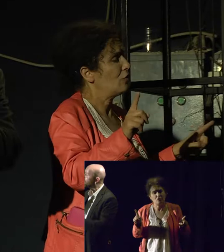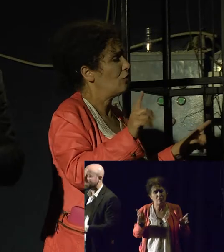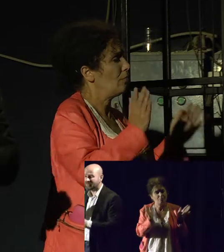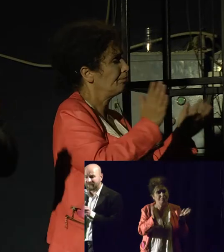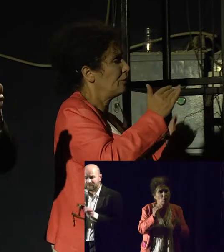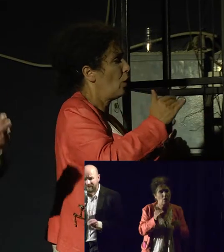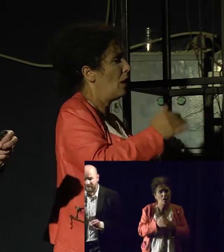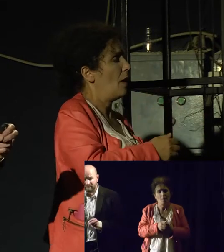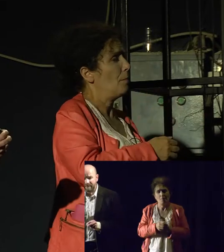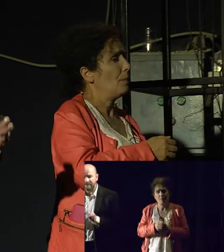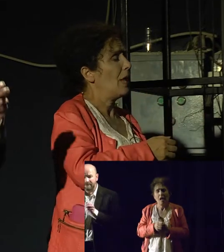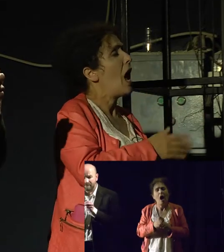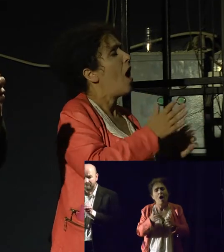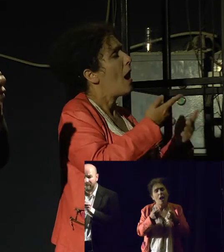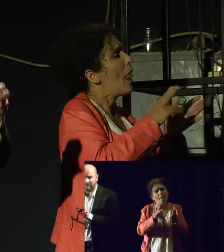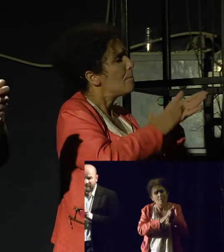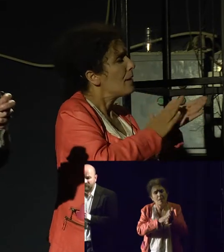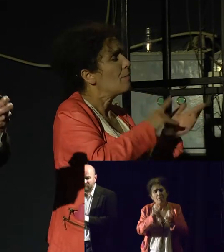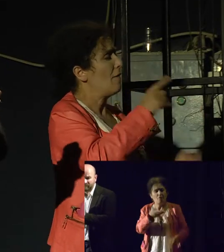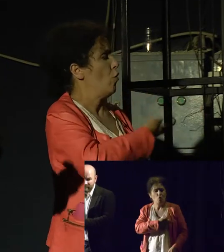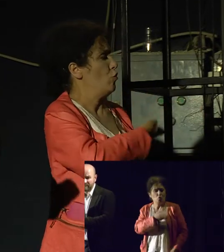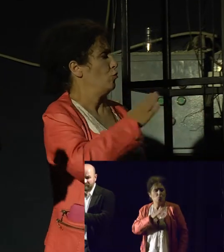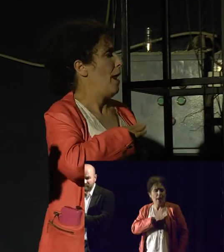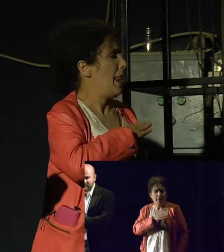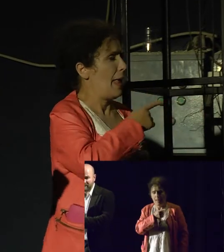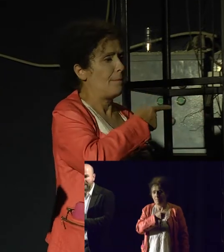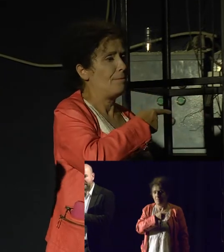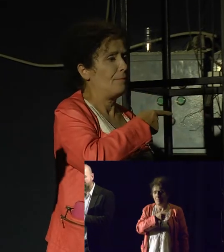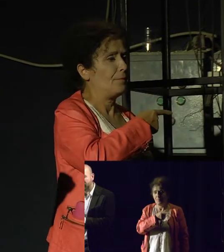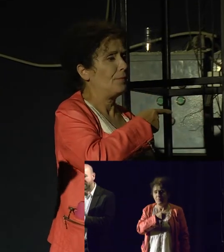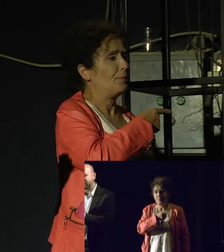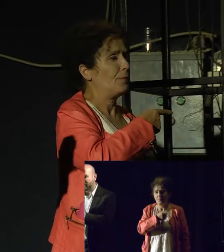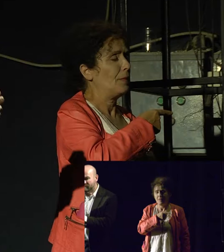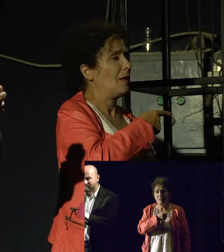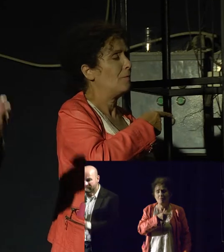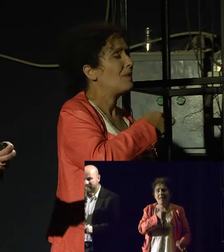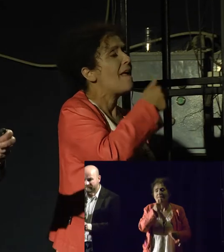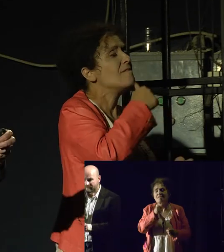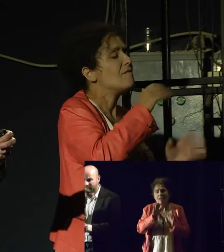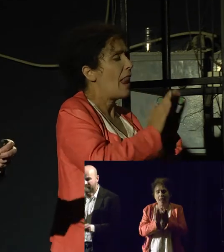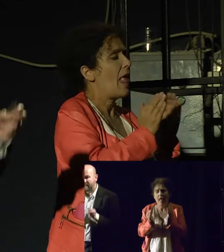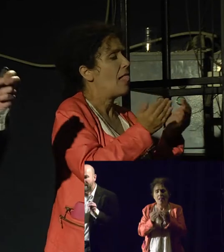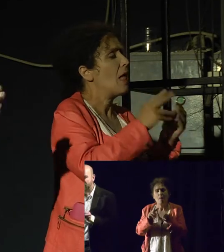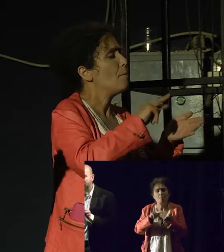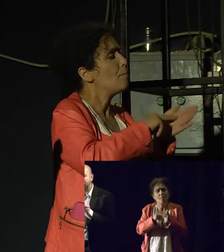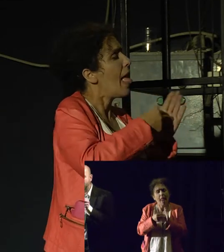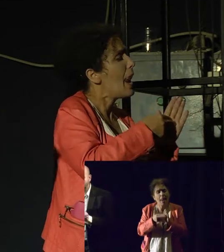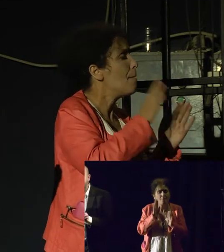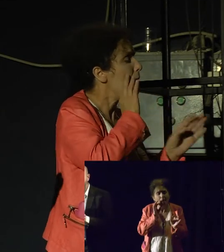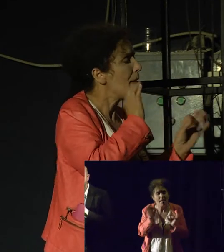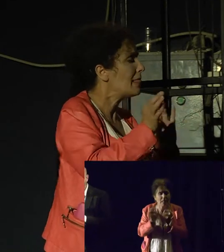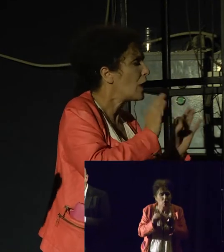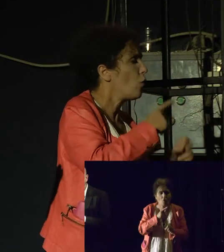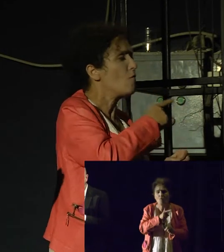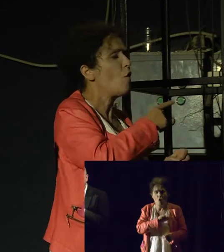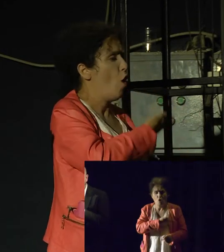So that, for example, in Spain, the Planned Parenthood affiliate of Spain has lost its public utility status and therefore it no